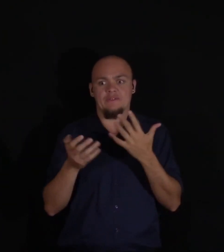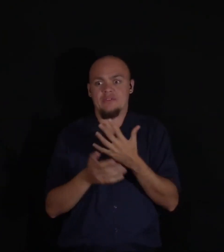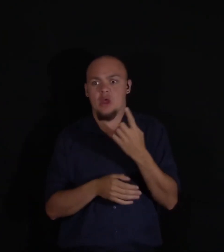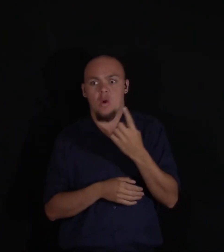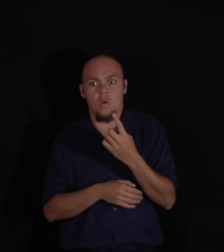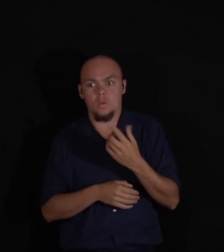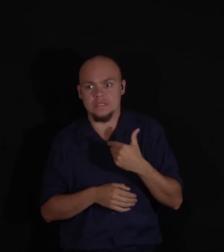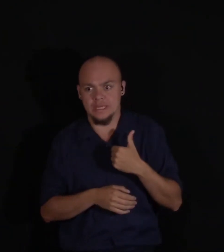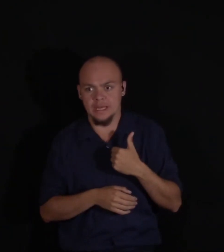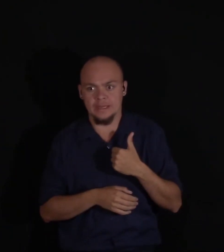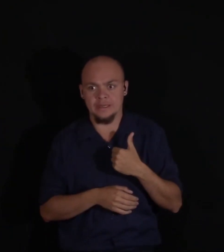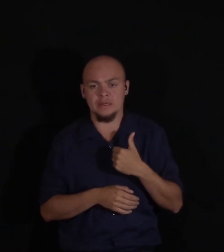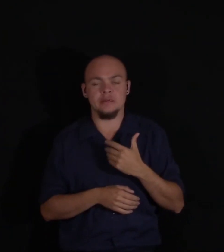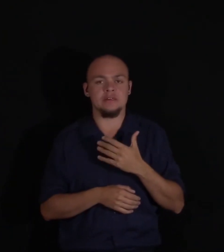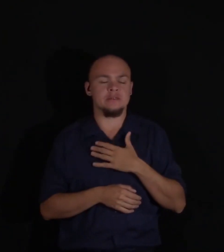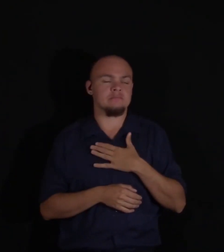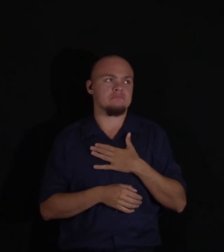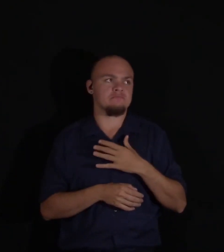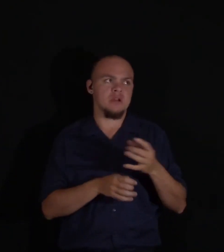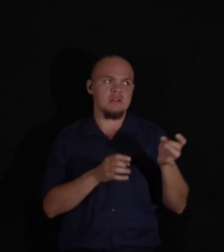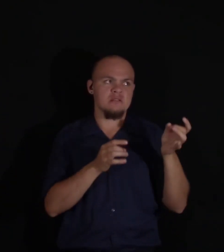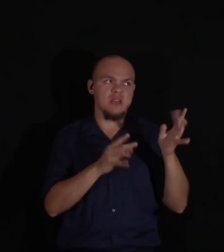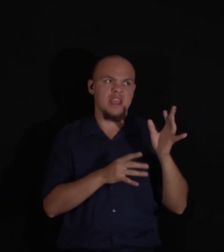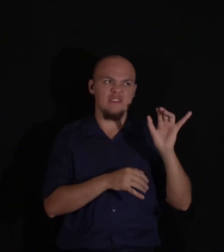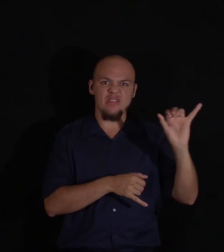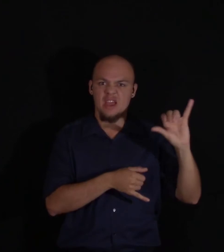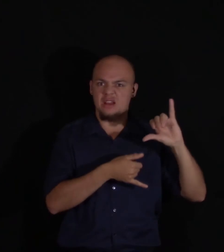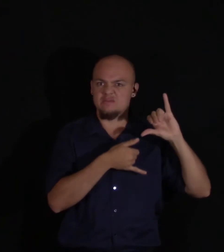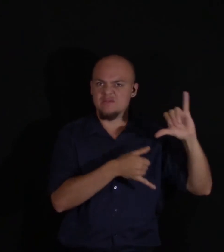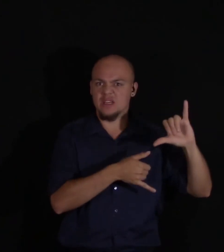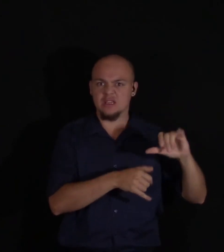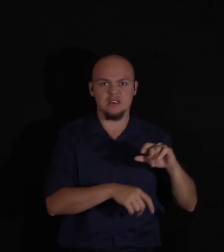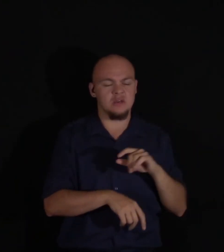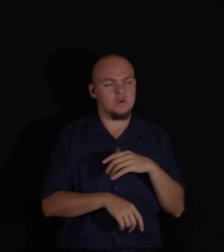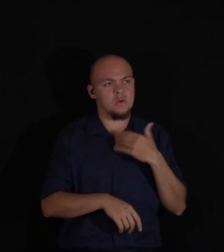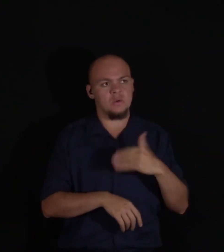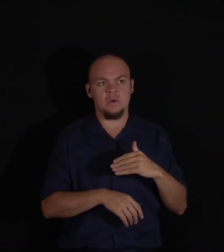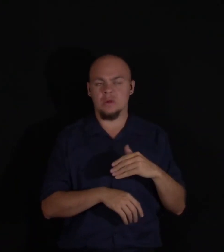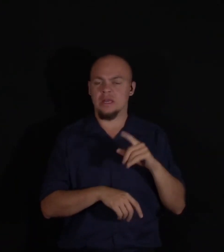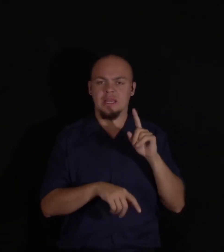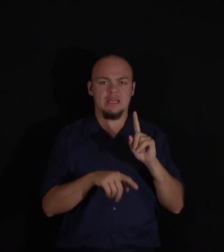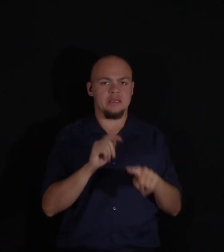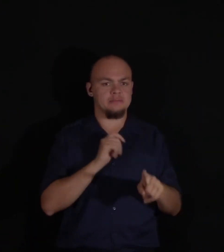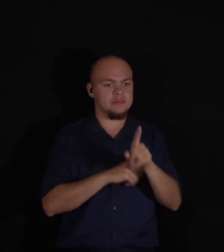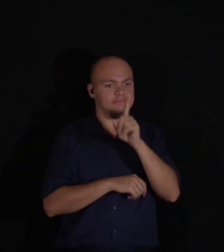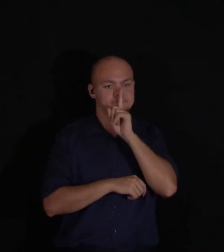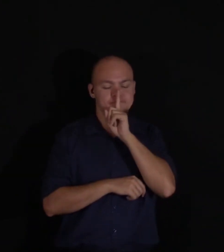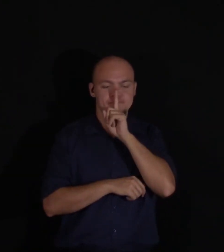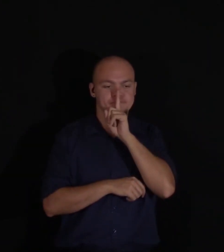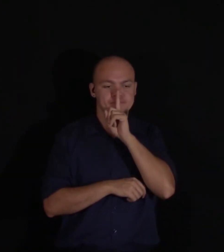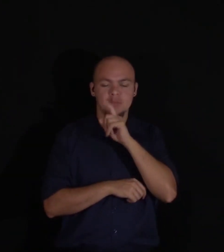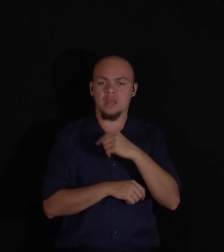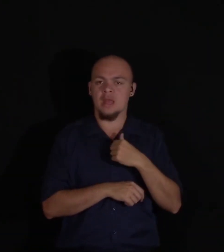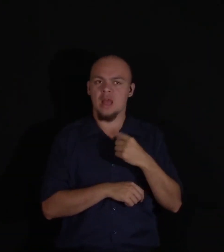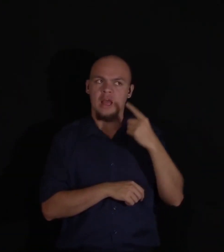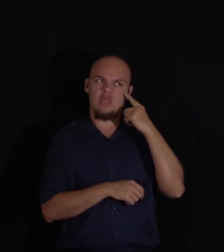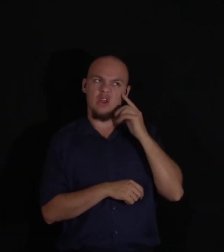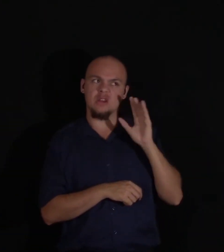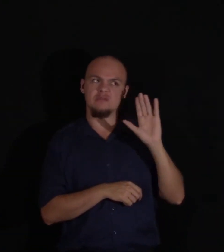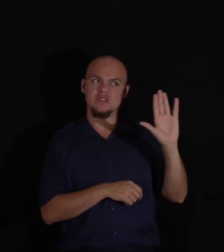My abhorrence of this fiend cannot be conceived. When I thought of him I gnashed my